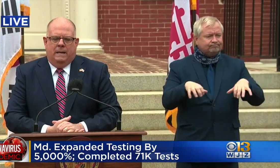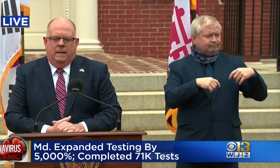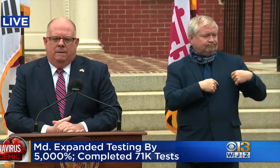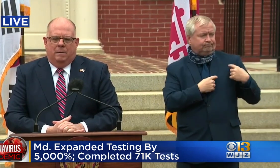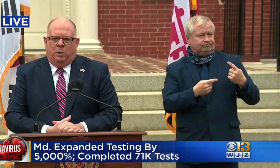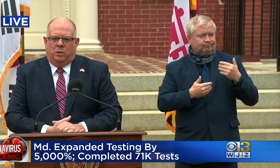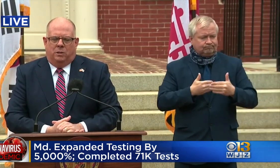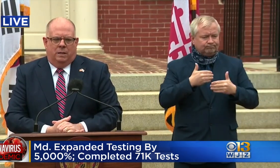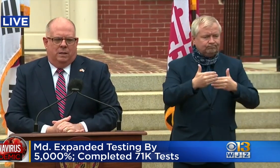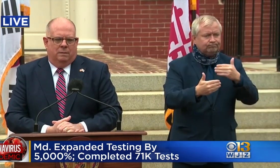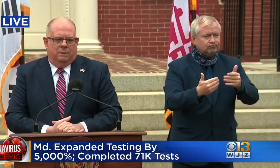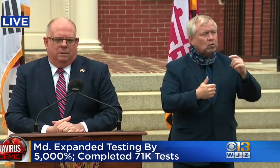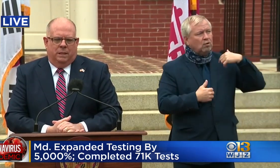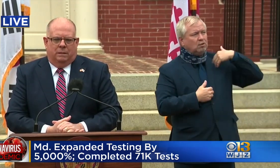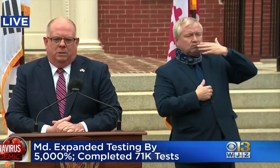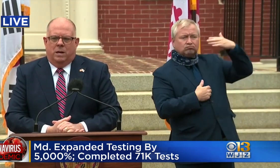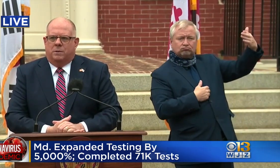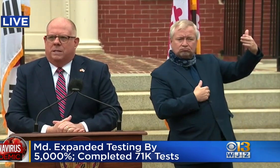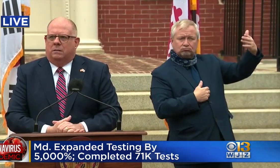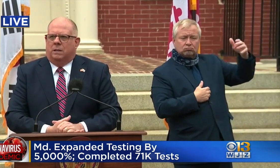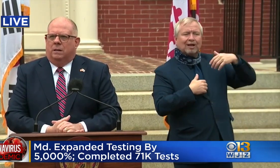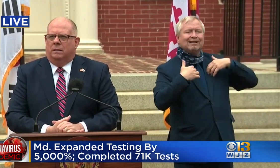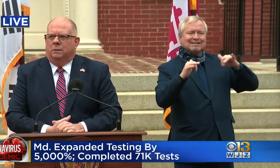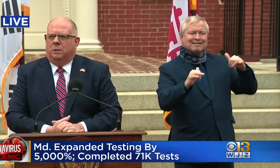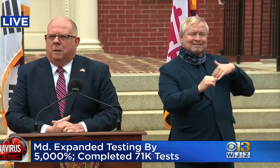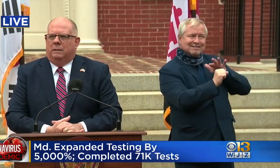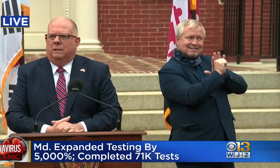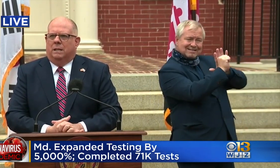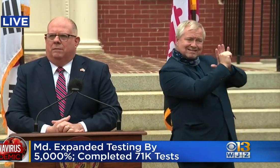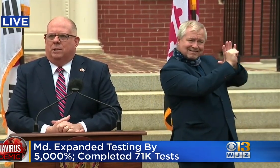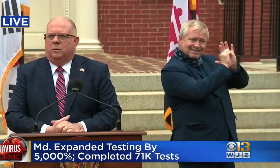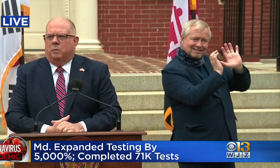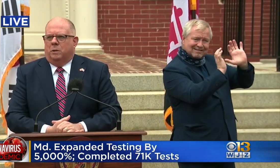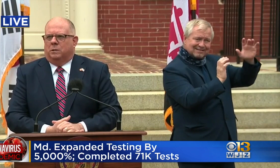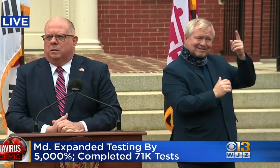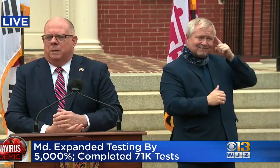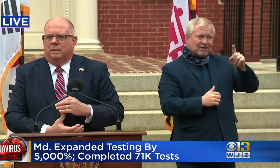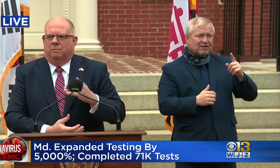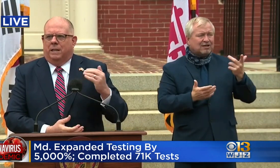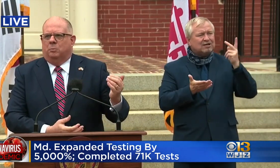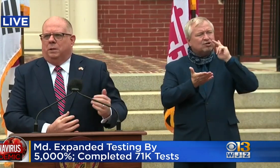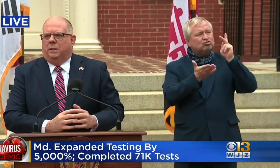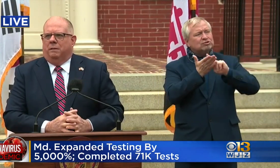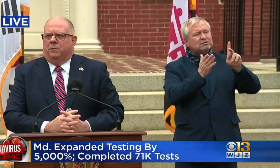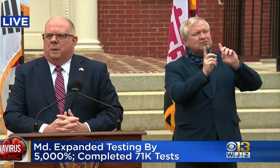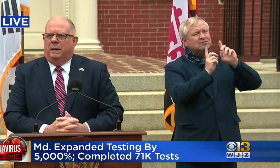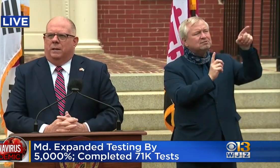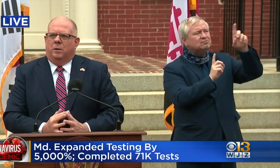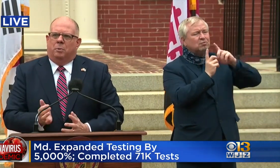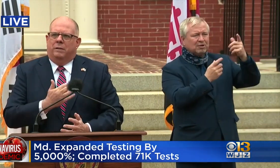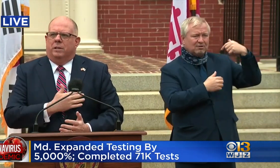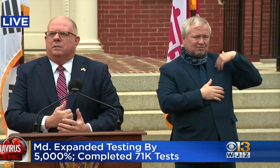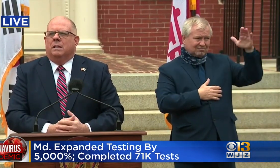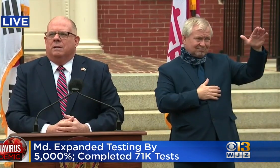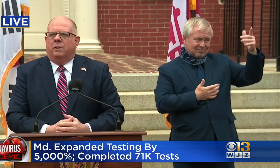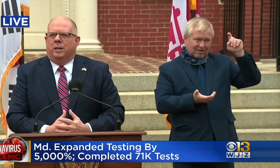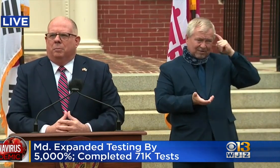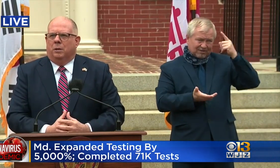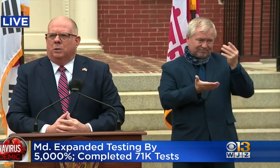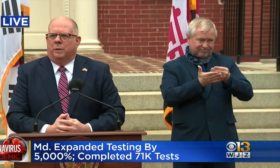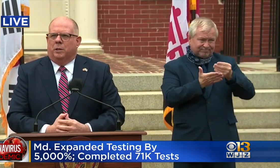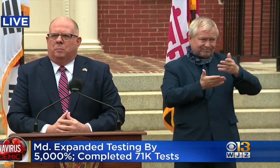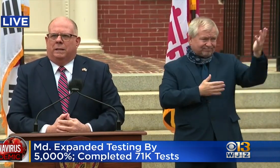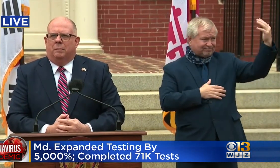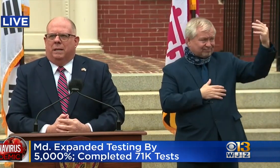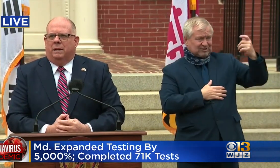And, uh, I pushed, uh, to get the treasury secretary to respond to the governors with, with respect to flexibility of spending on the previous funding